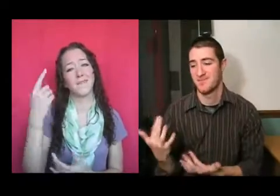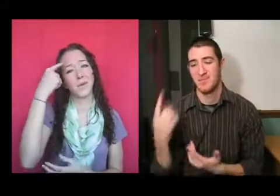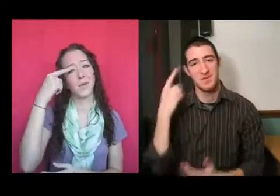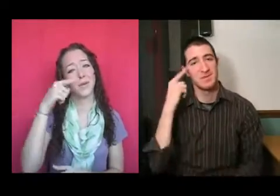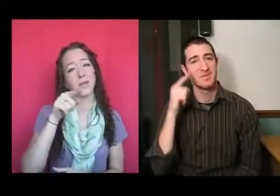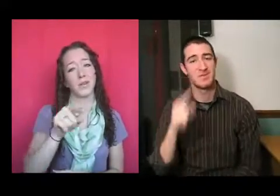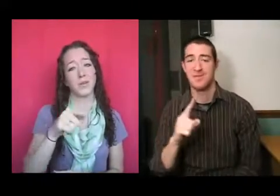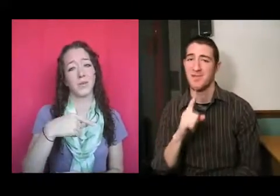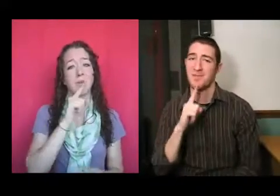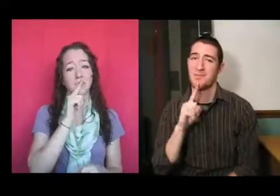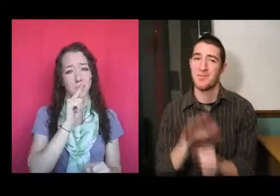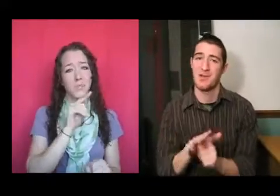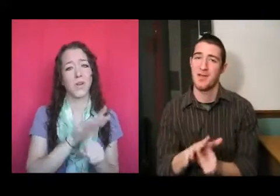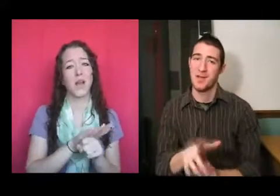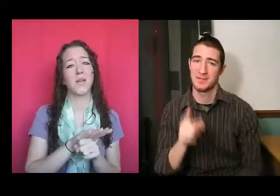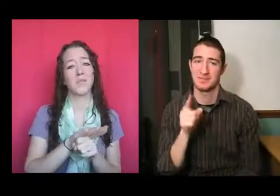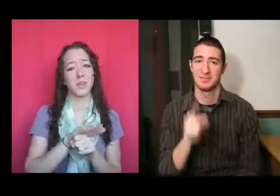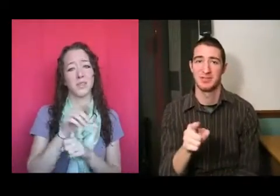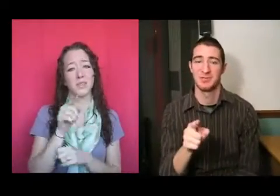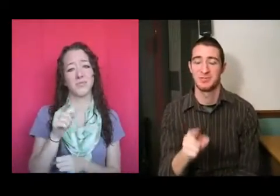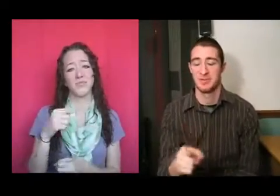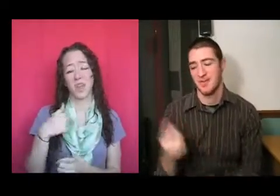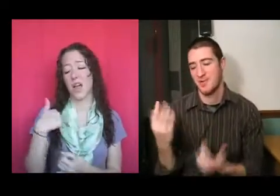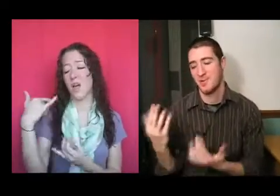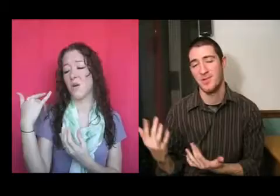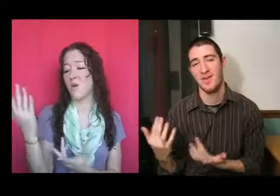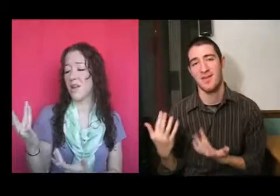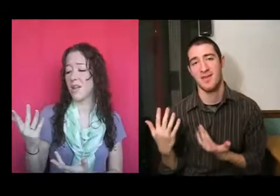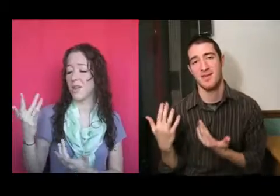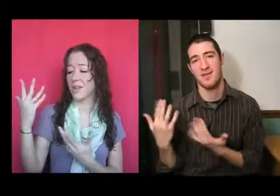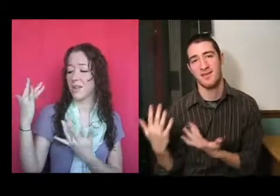for you. I promise you. will.